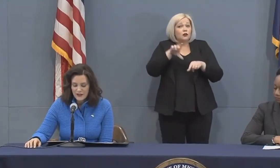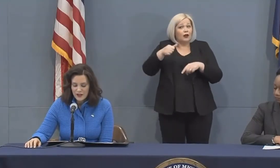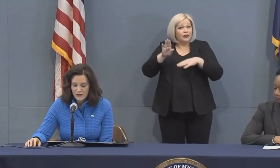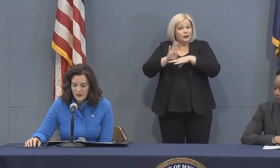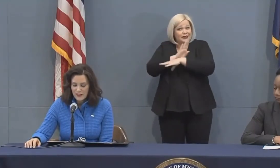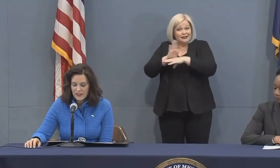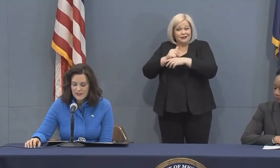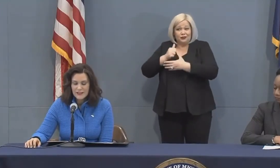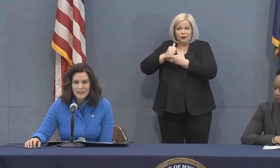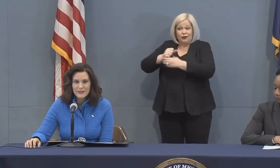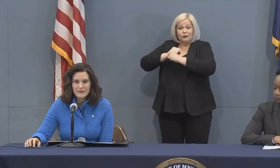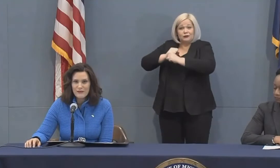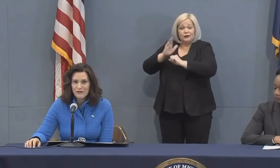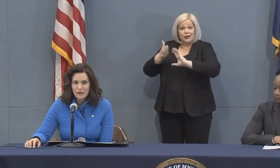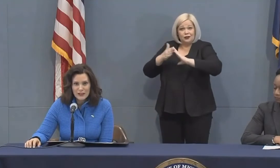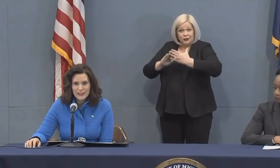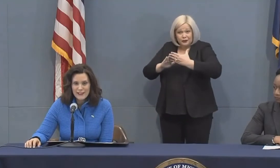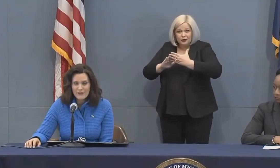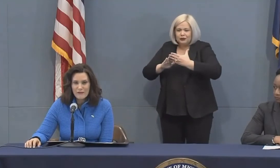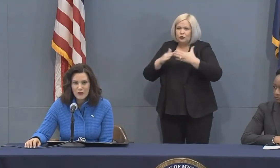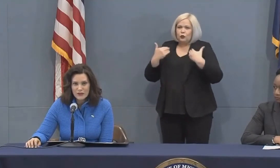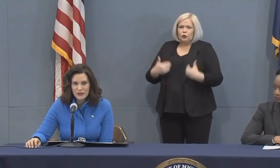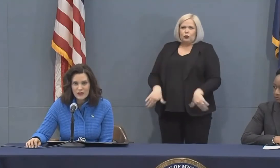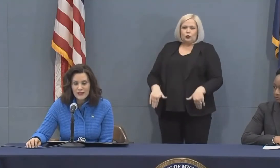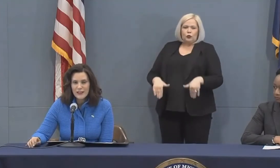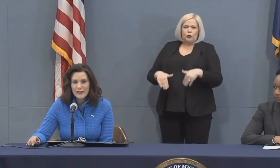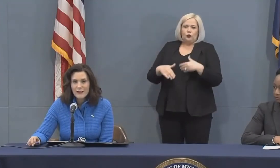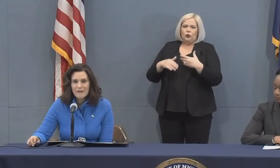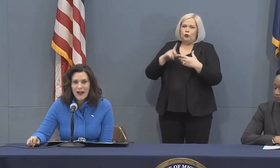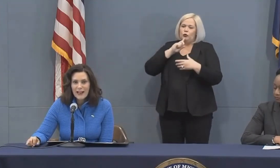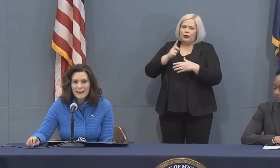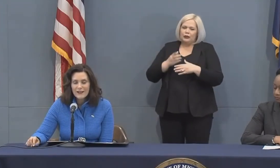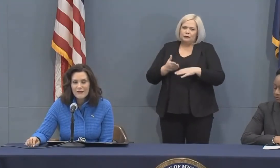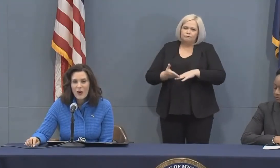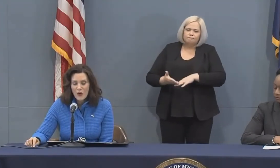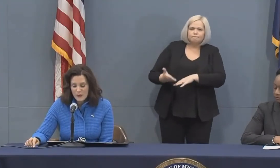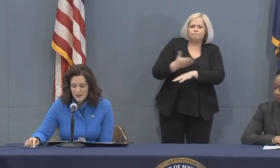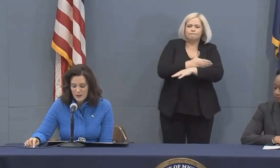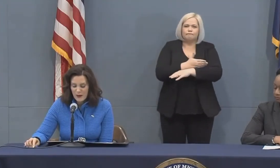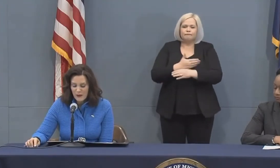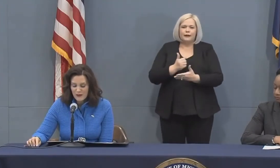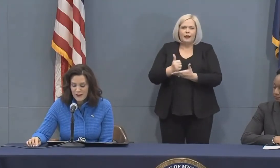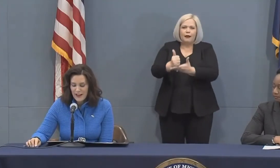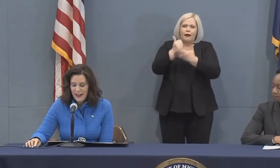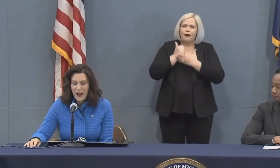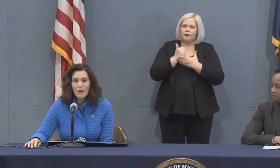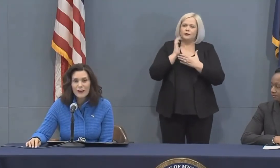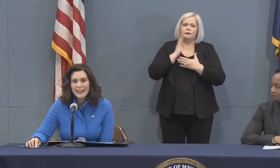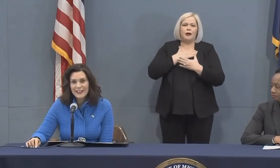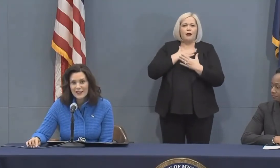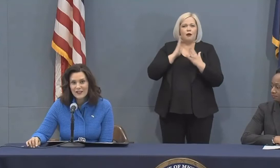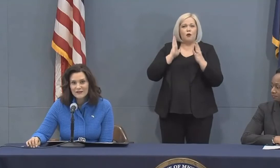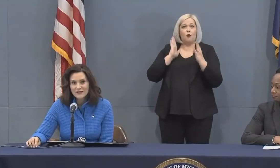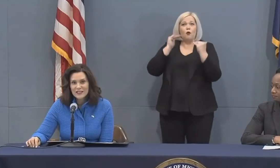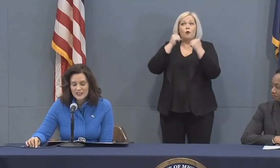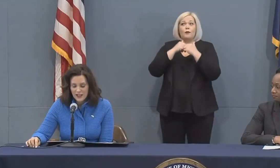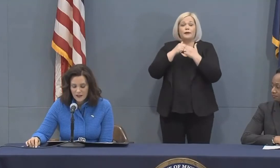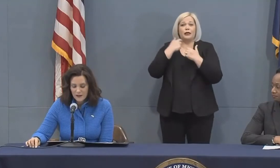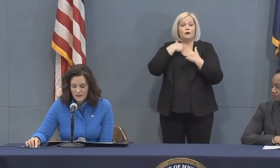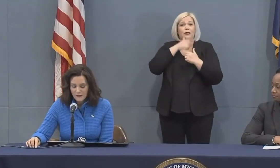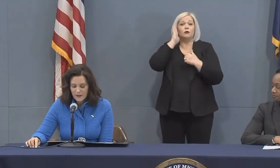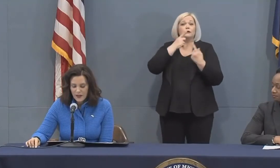protect their communities has really bolstered my hopes about how we're going to get there